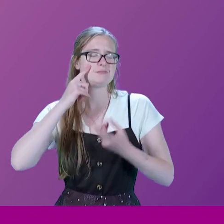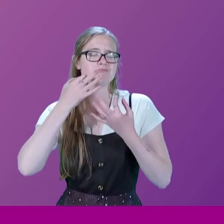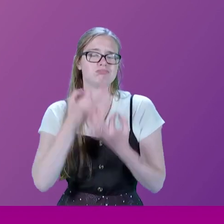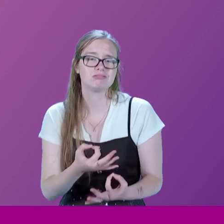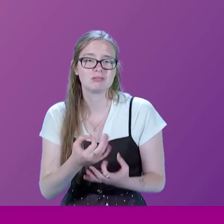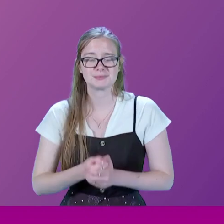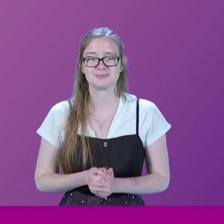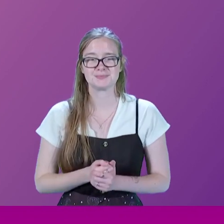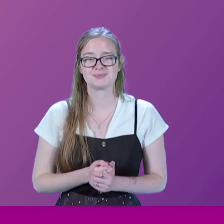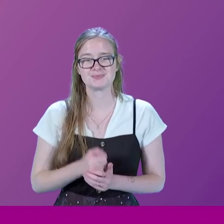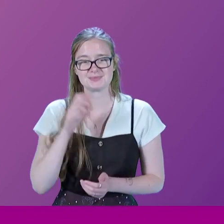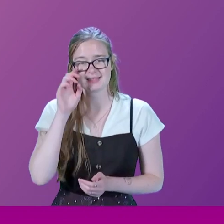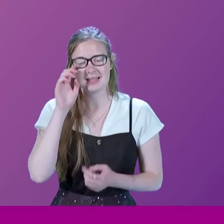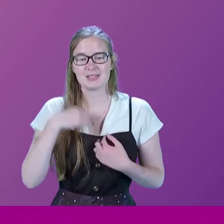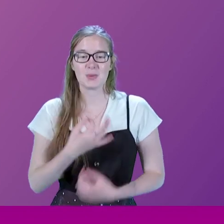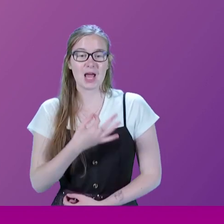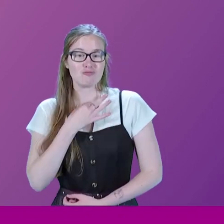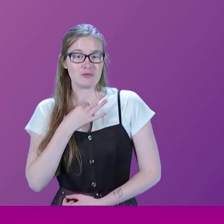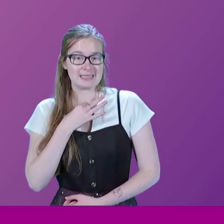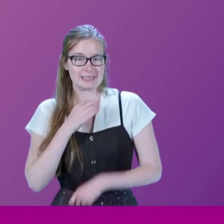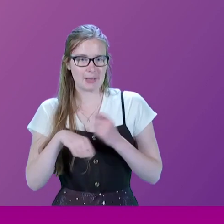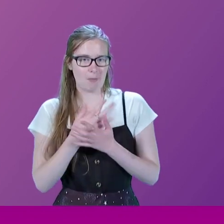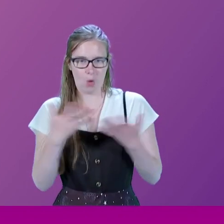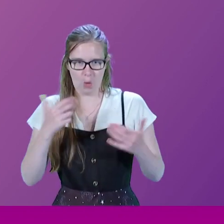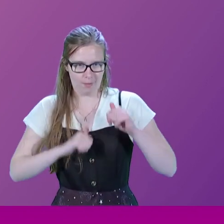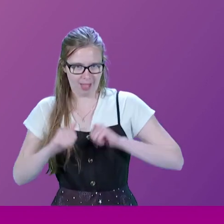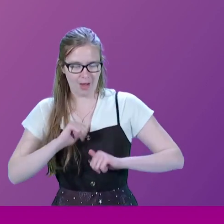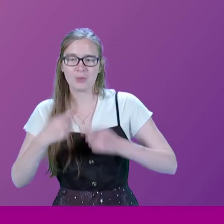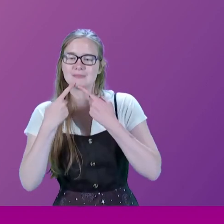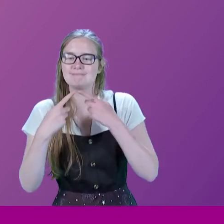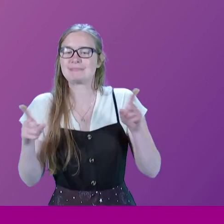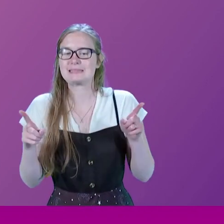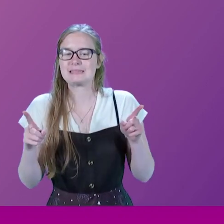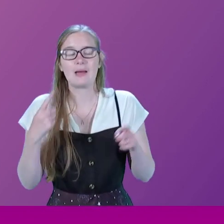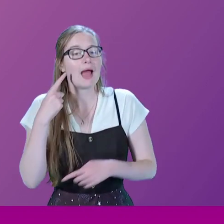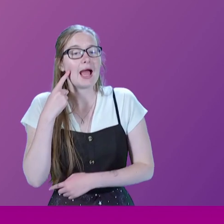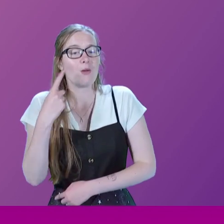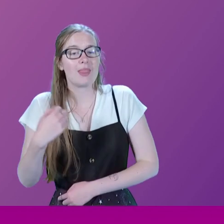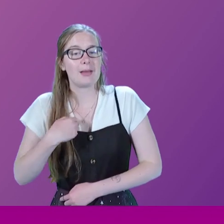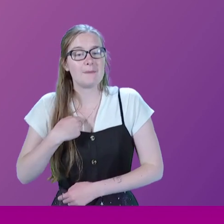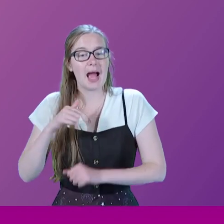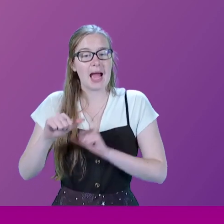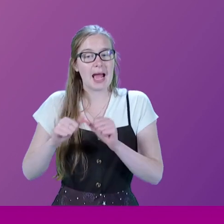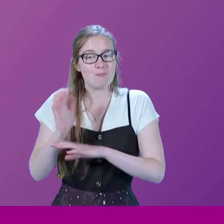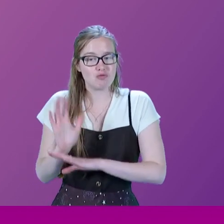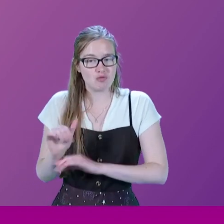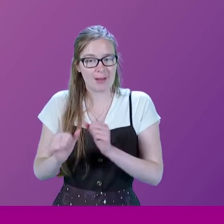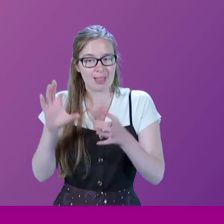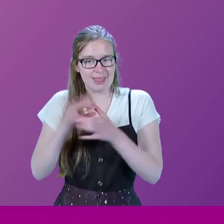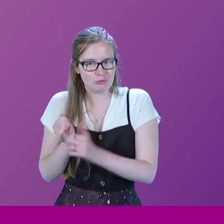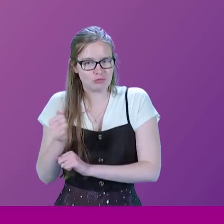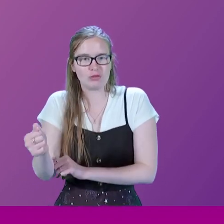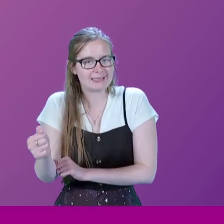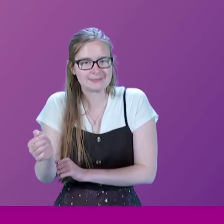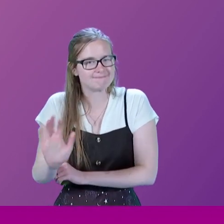This is where I normally risk great unpopularity, by declaring that I don't think my programmes are about train journeys.